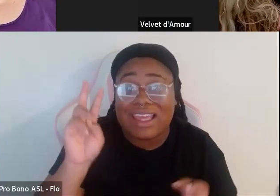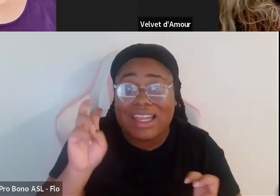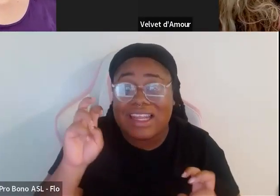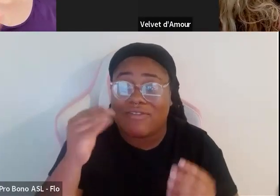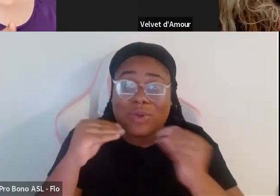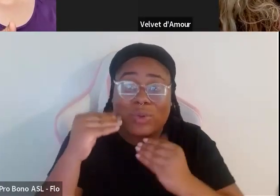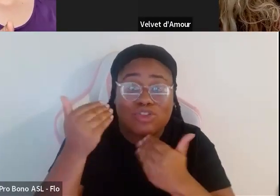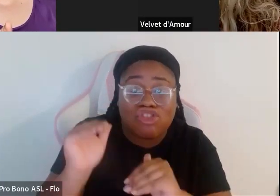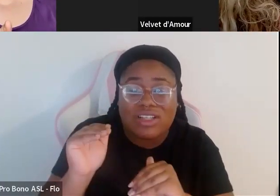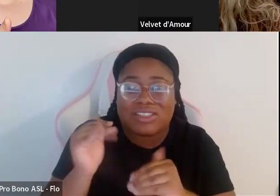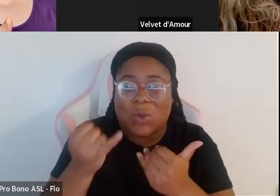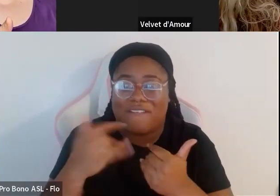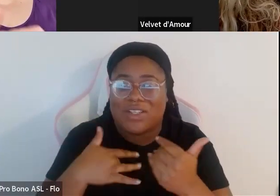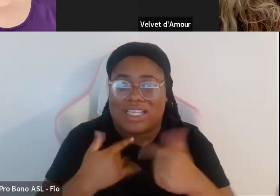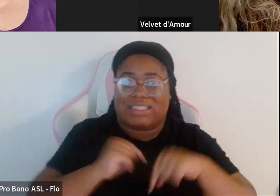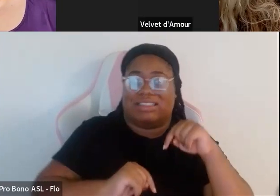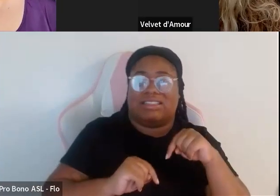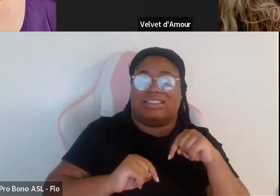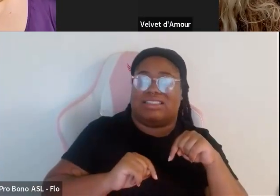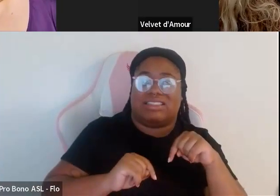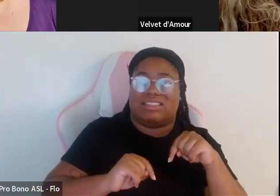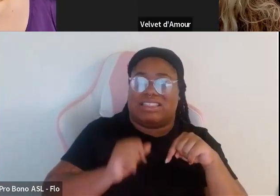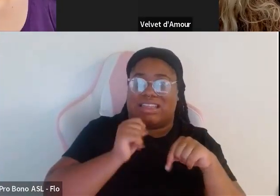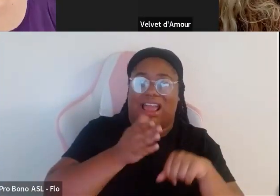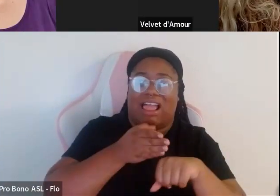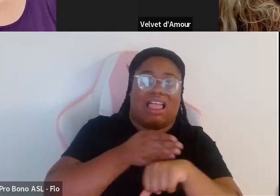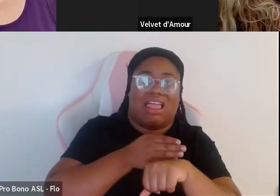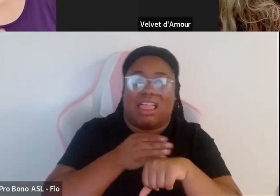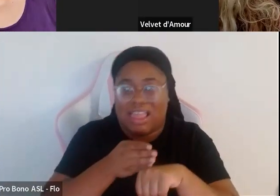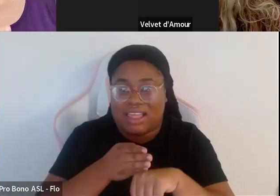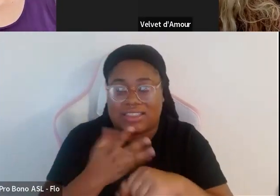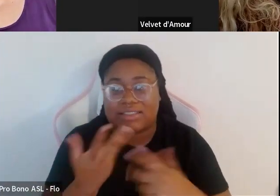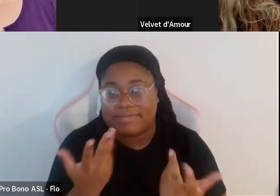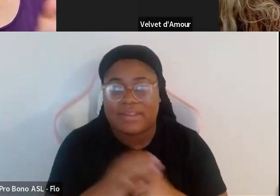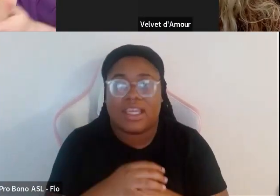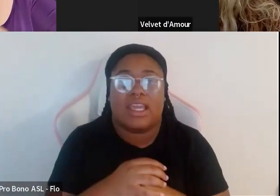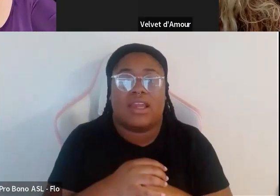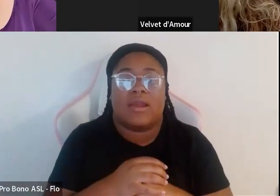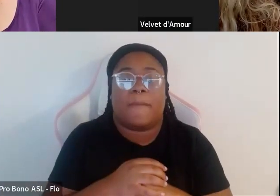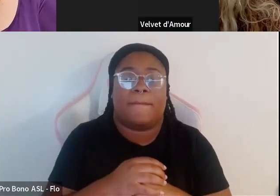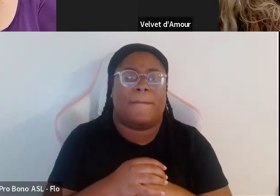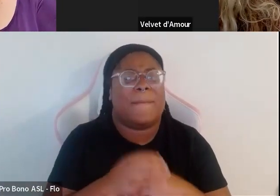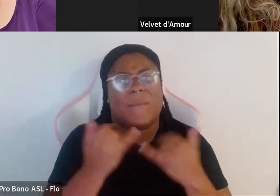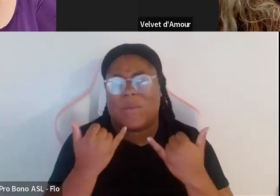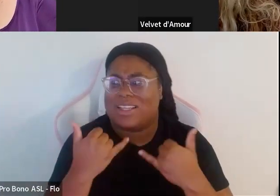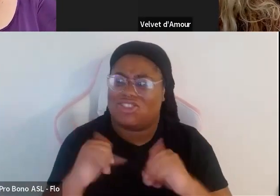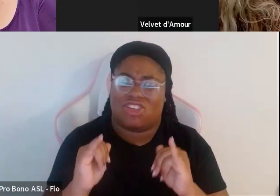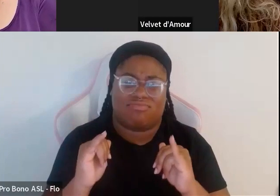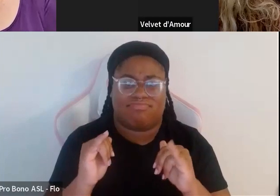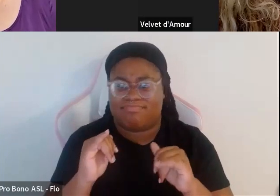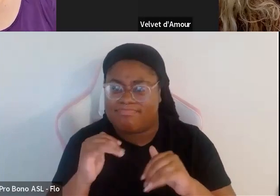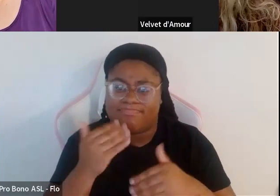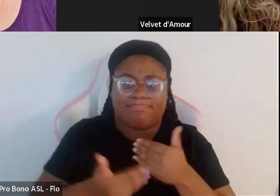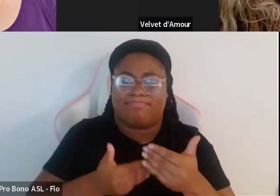gone two steps back yeah things that we can move up again